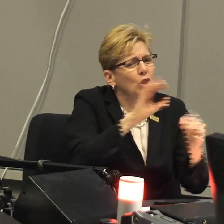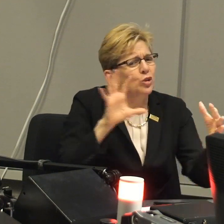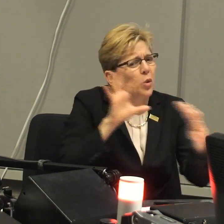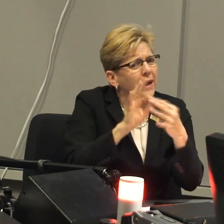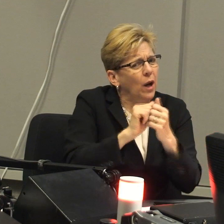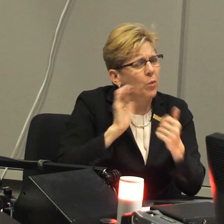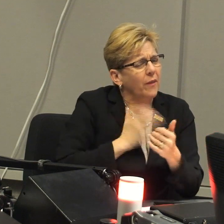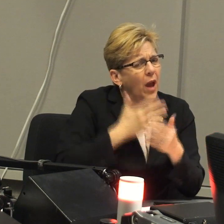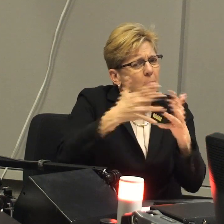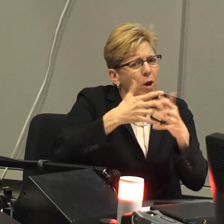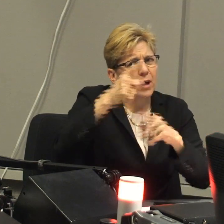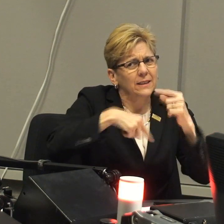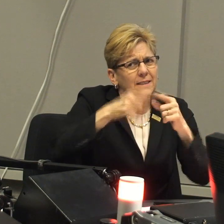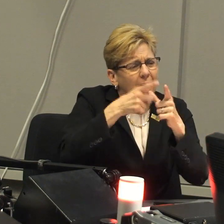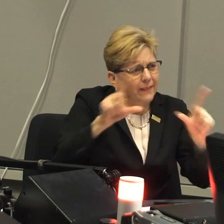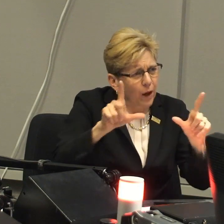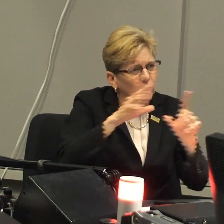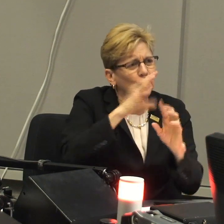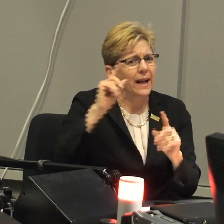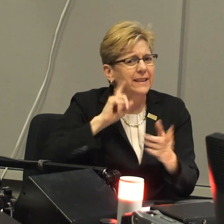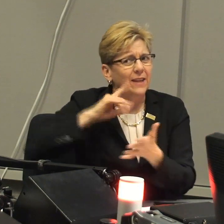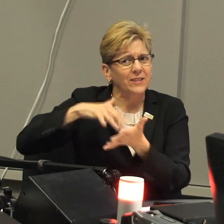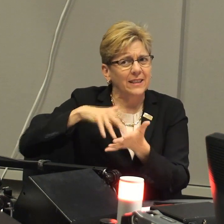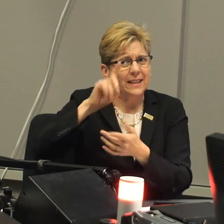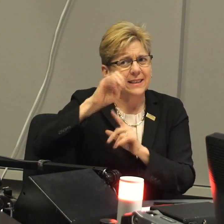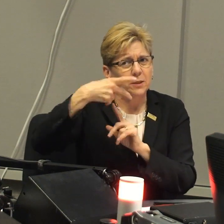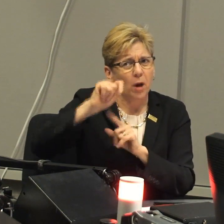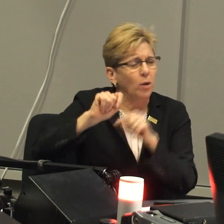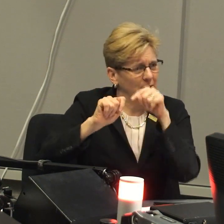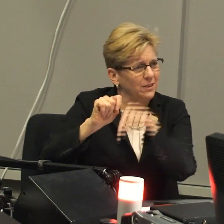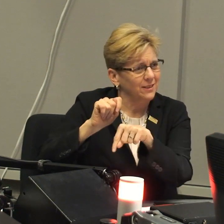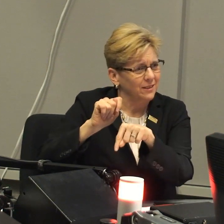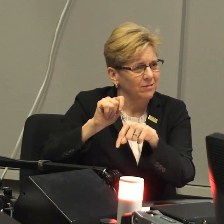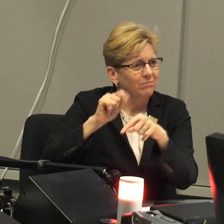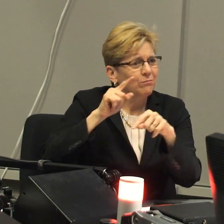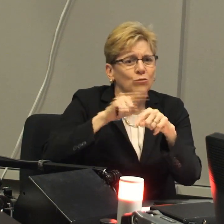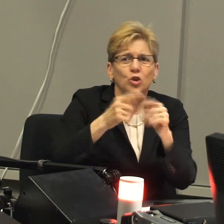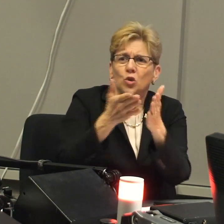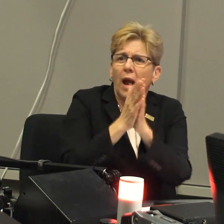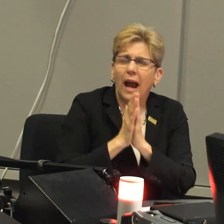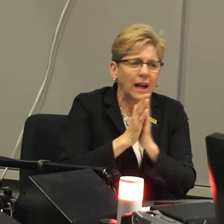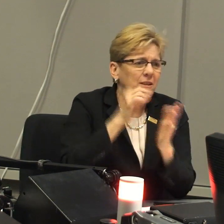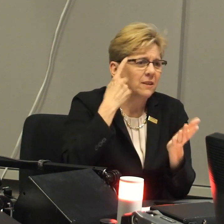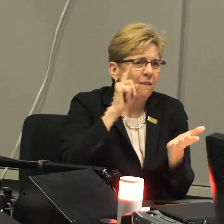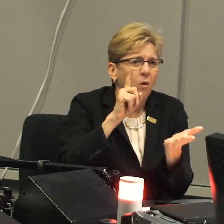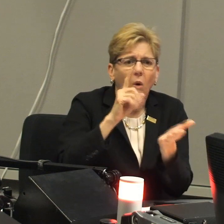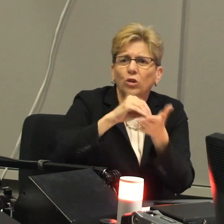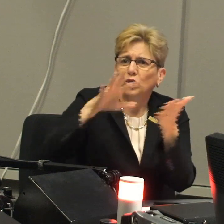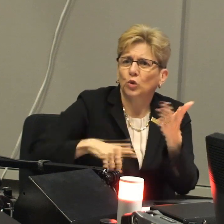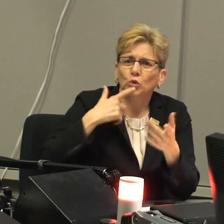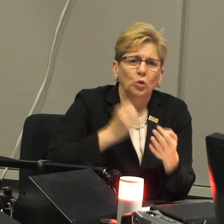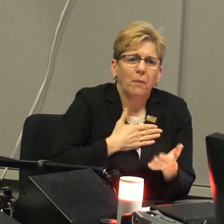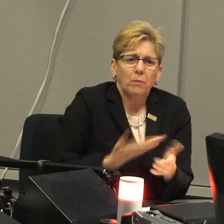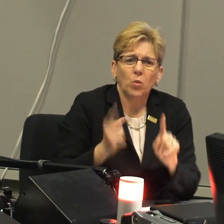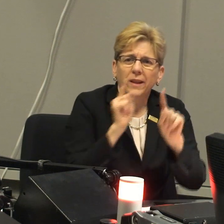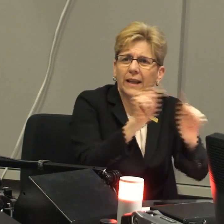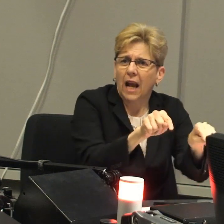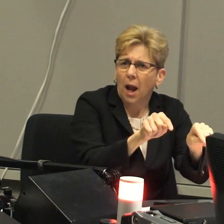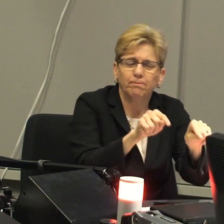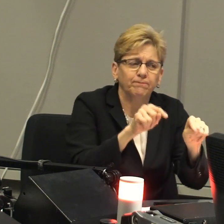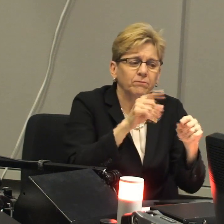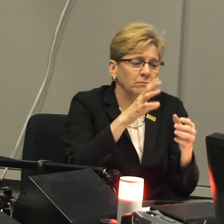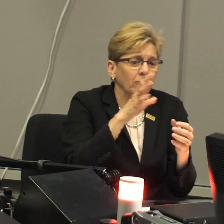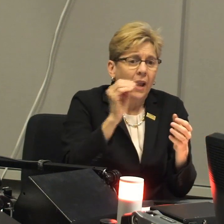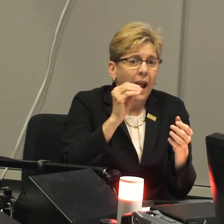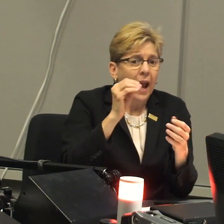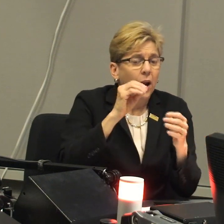experience for the students. To connect with our American Sign Language and Deaf Studies department is the great way to start and just begin there to ask